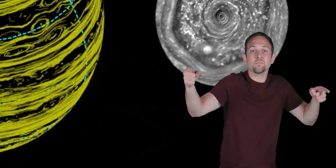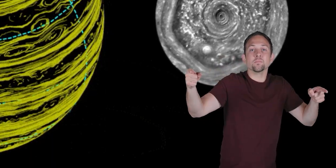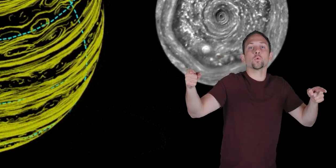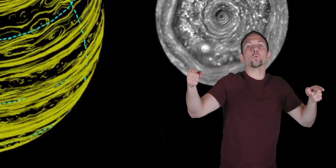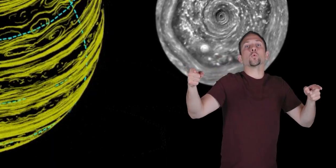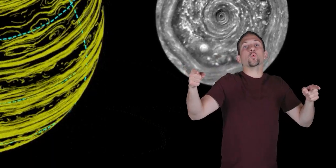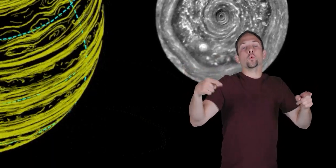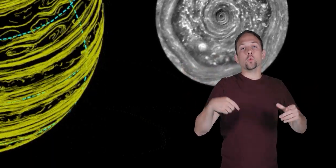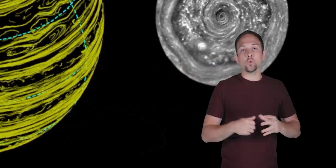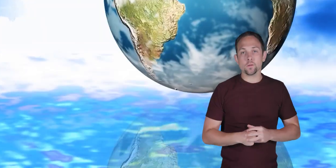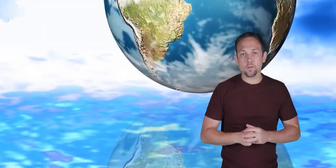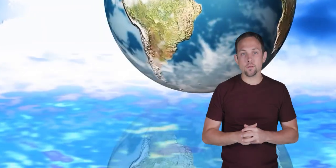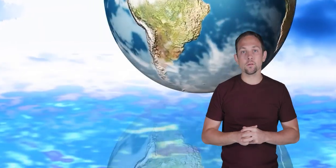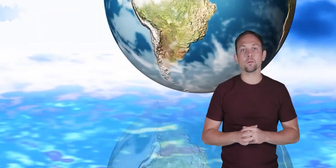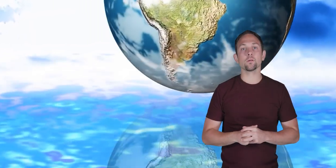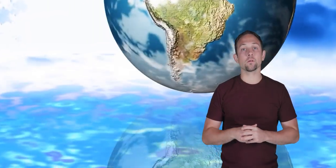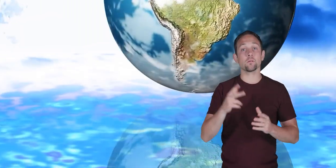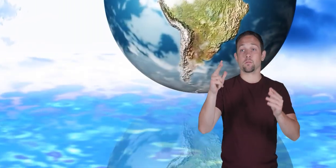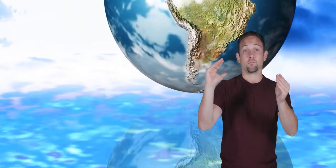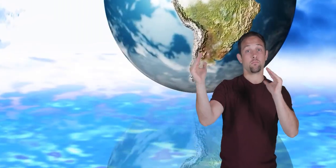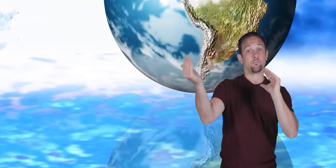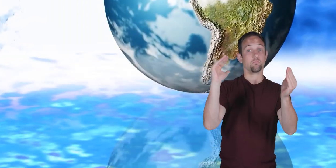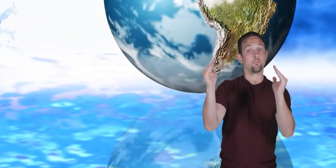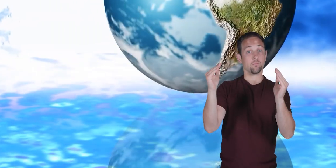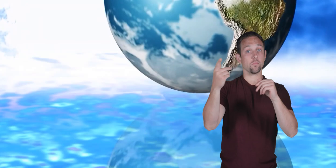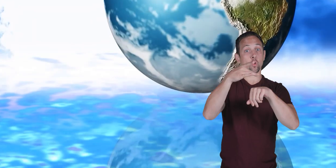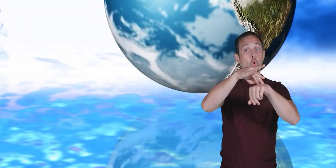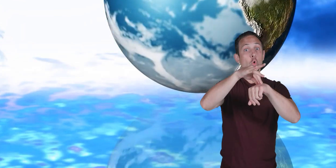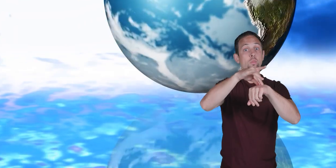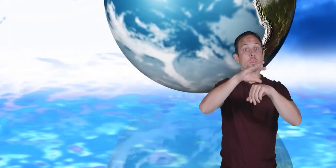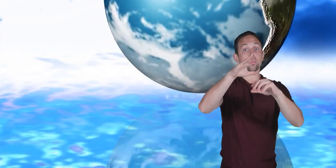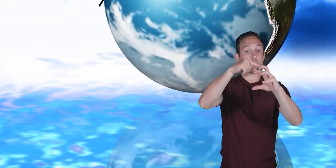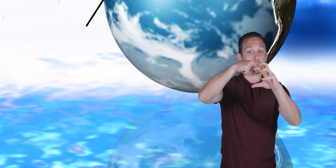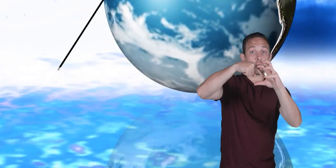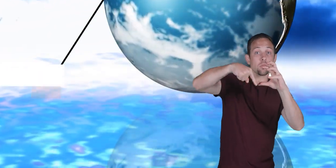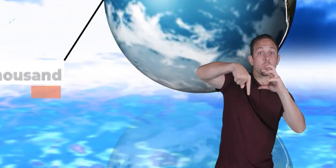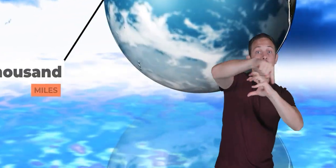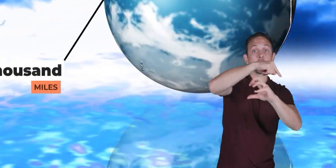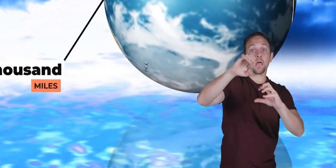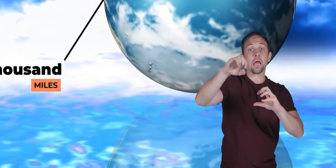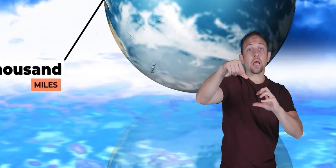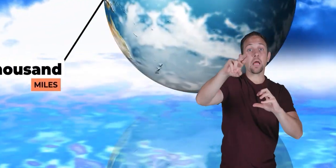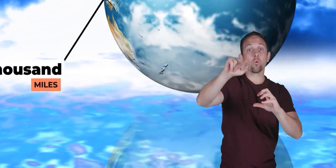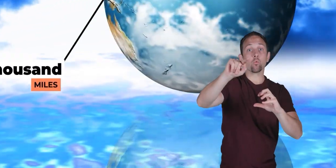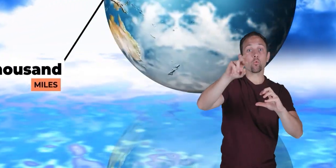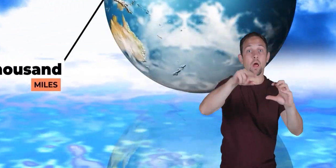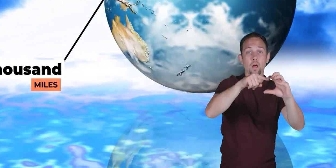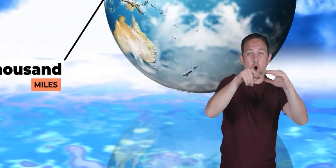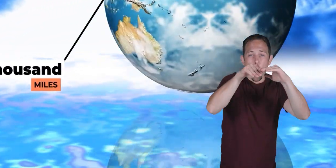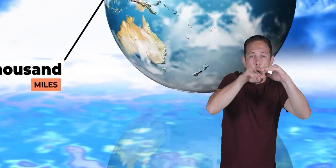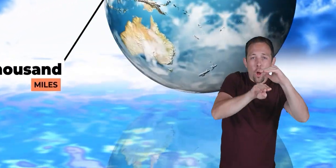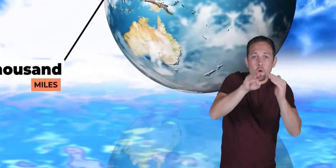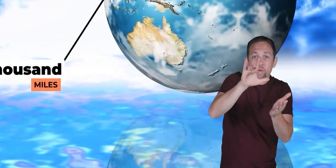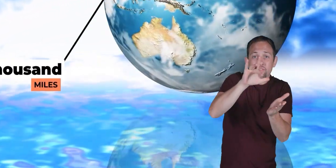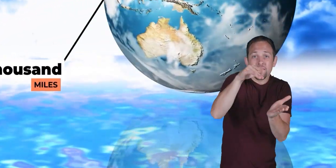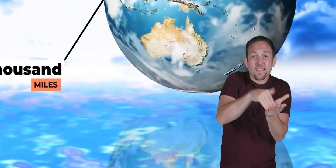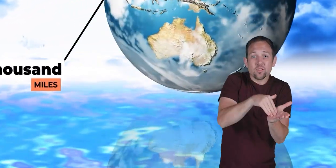to compare the distance around the Earth's equator is just under 25 000 miles